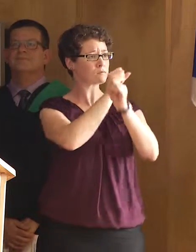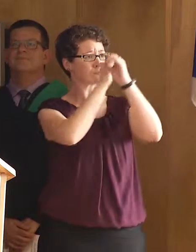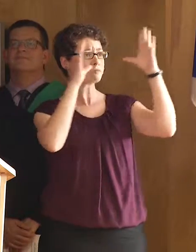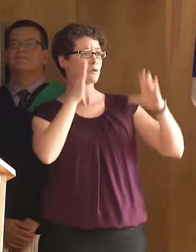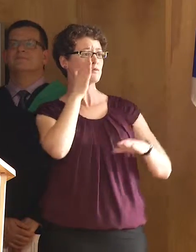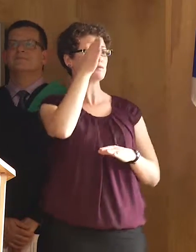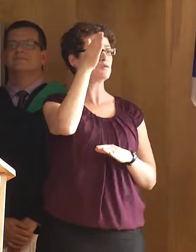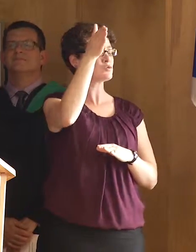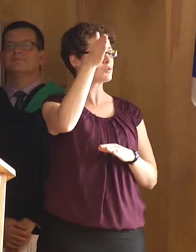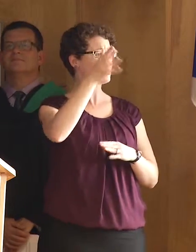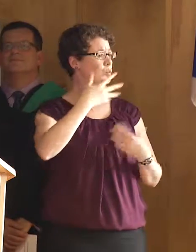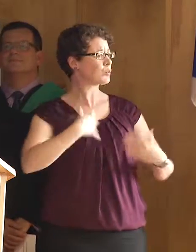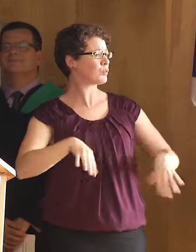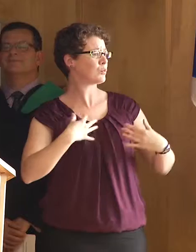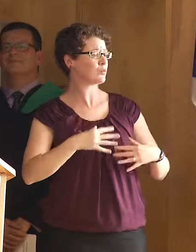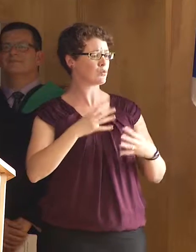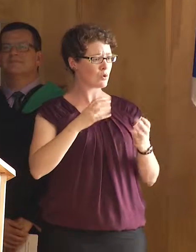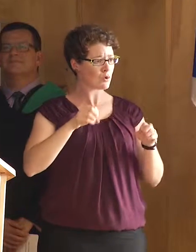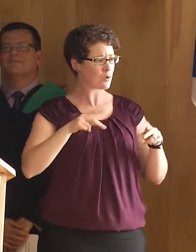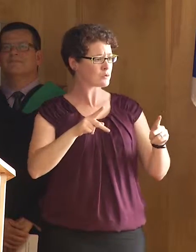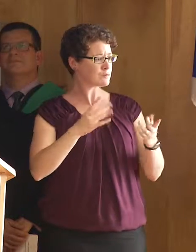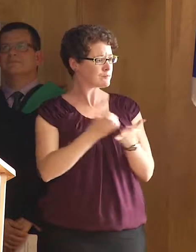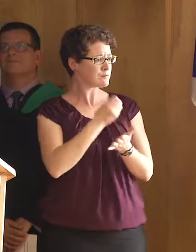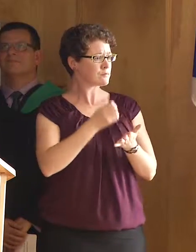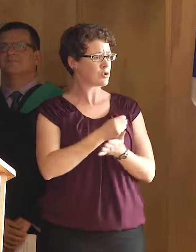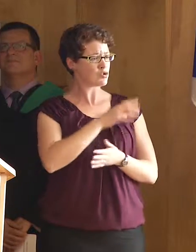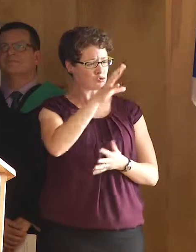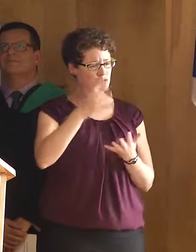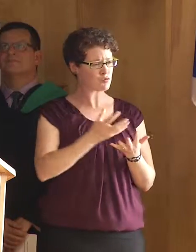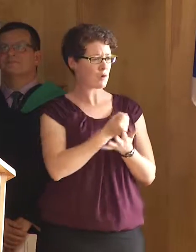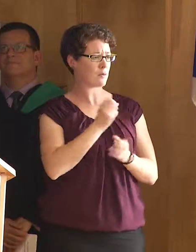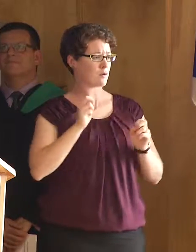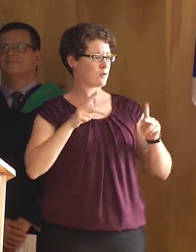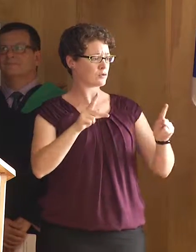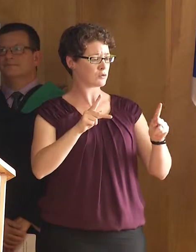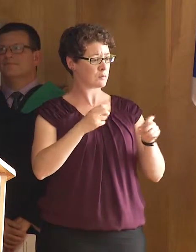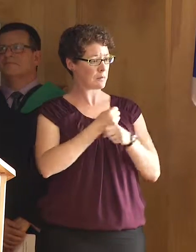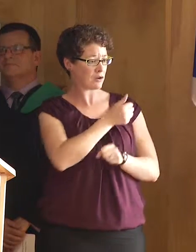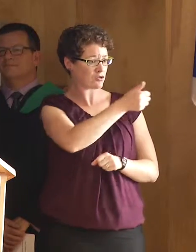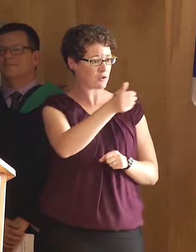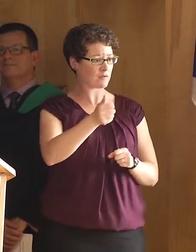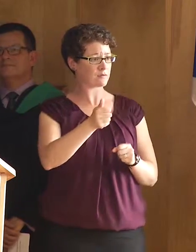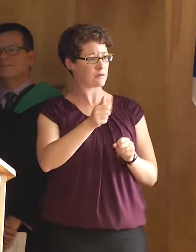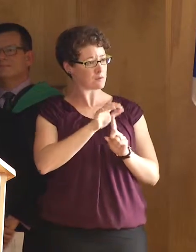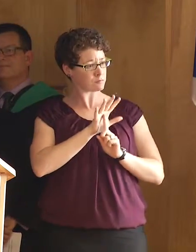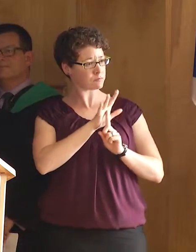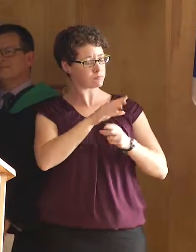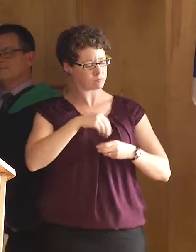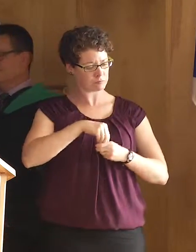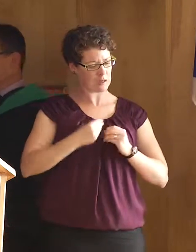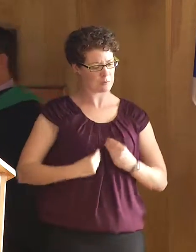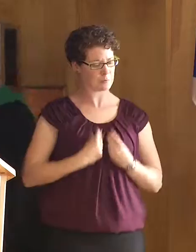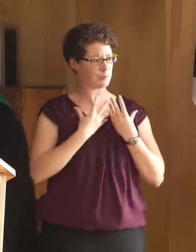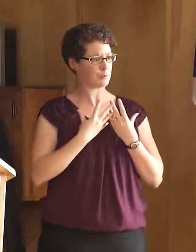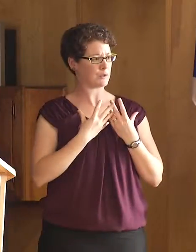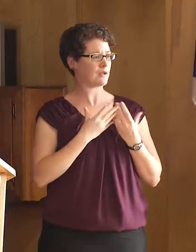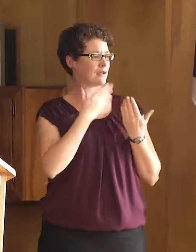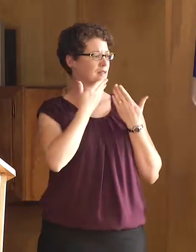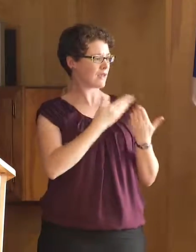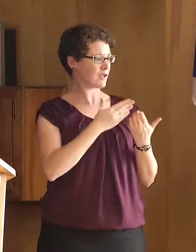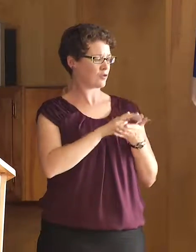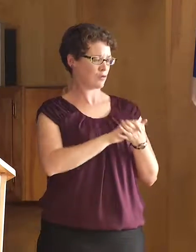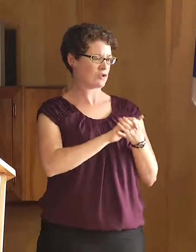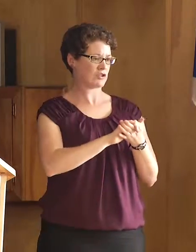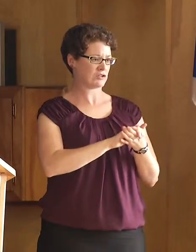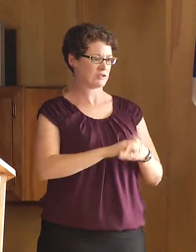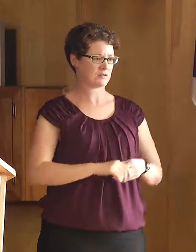It only asks that you have the courage to seize it, make it your own, and allow it to burn brightly inside you. Thank you and congratulations.